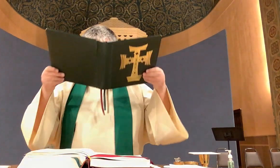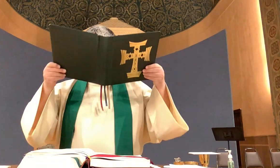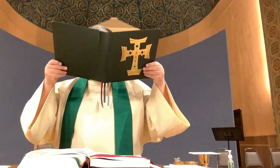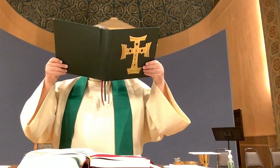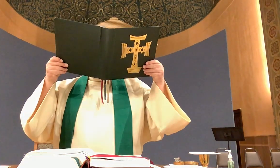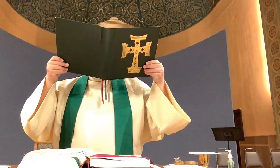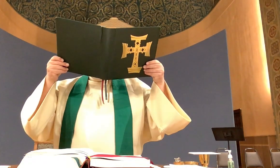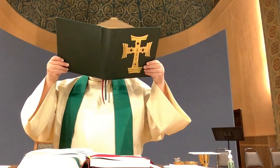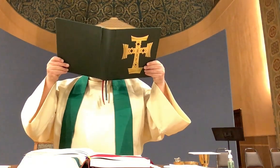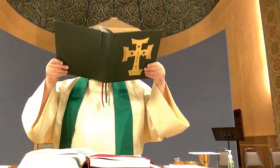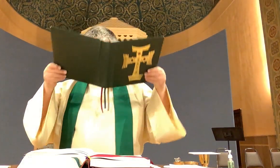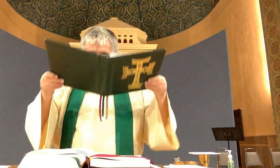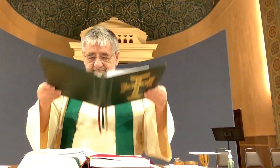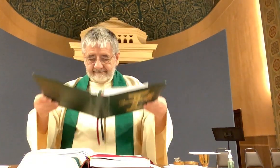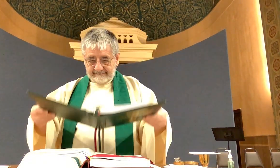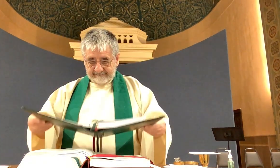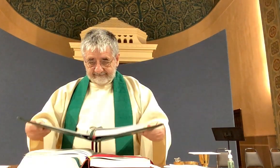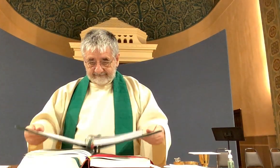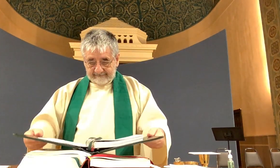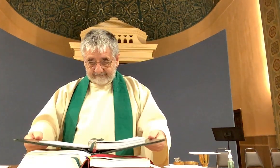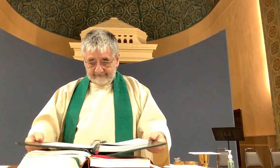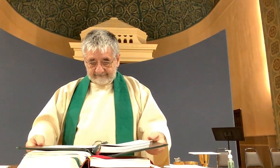Praise to you Lord Jesus Christ.